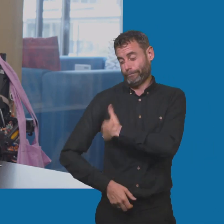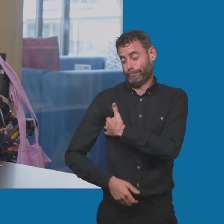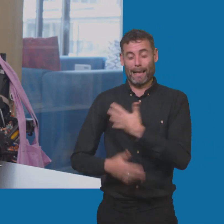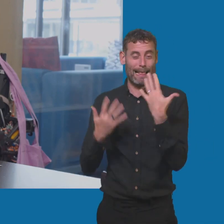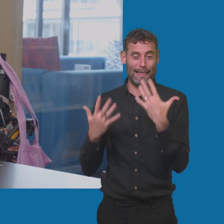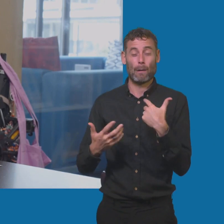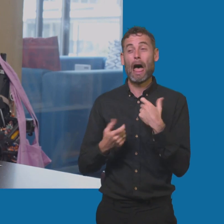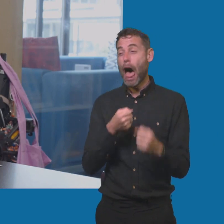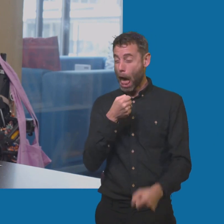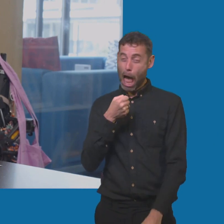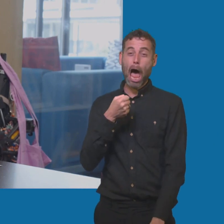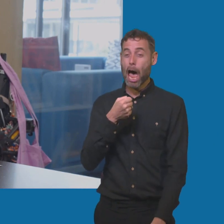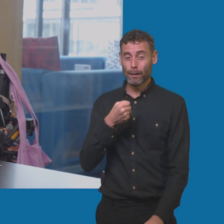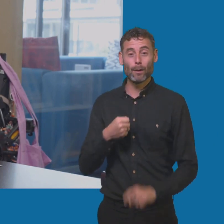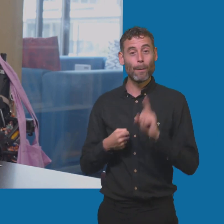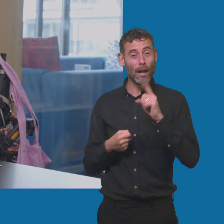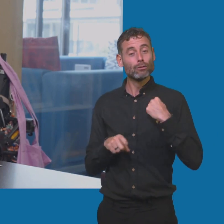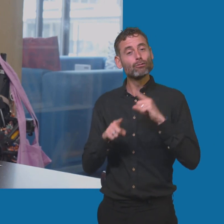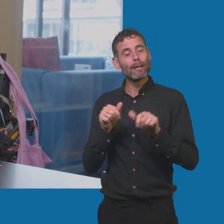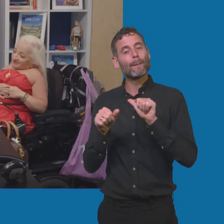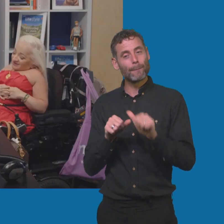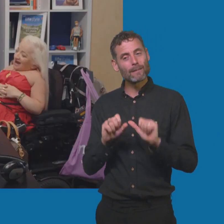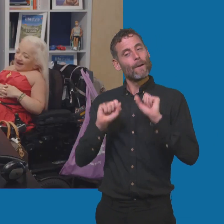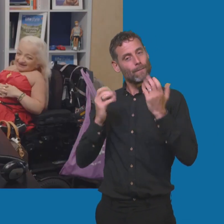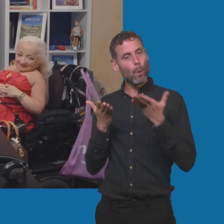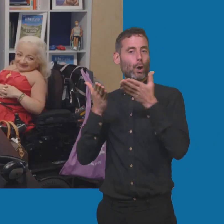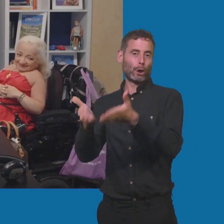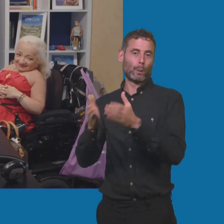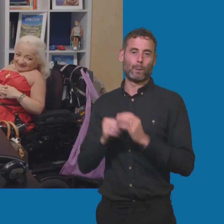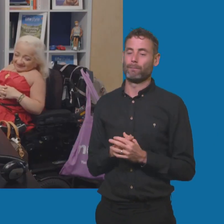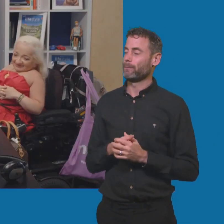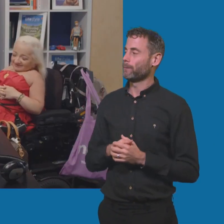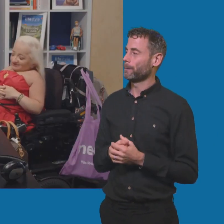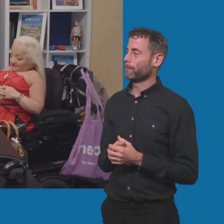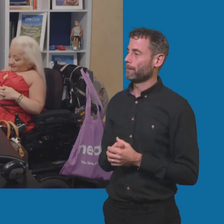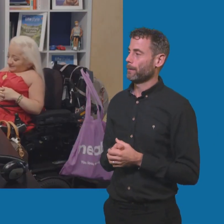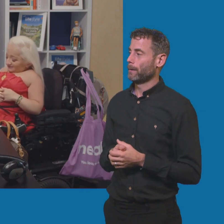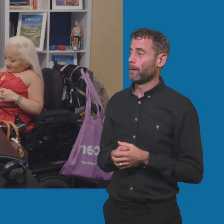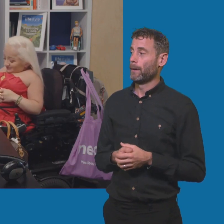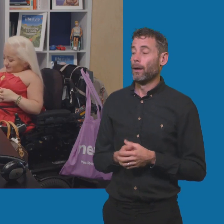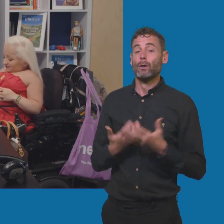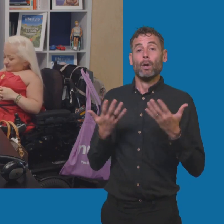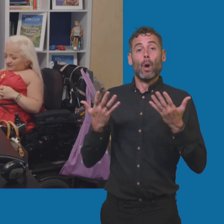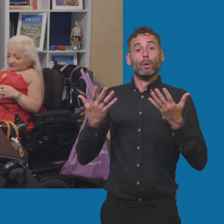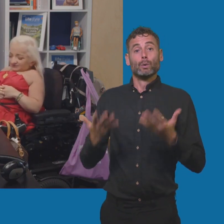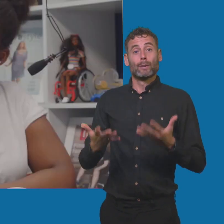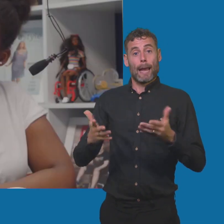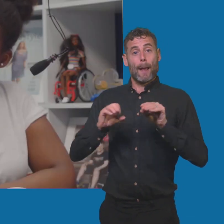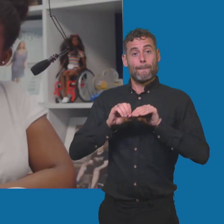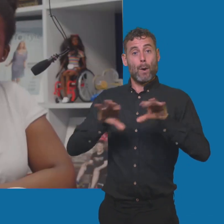impressive. I appreciate the effort. Yeah, I did it just for you, Matt. So what are we with today? Today, so we are talking about electric